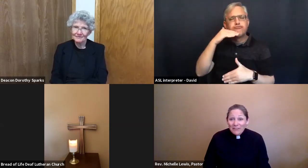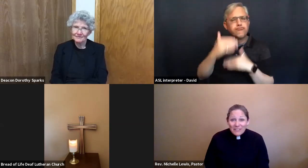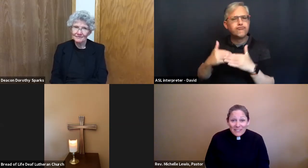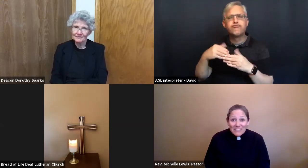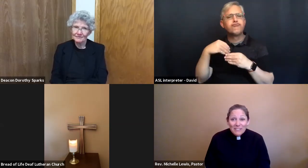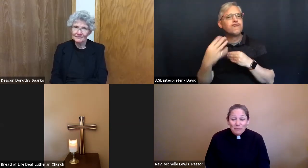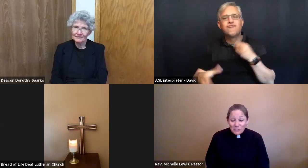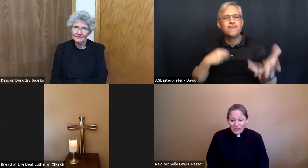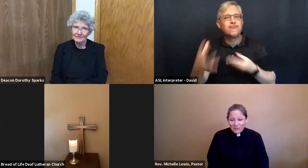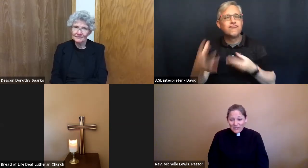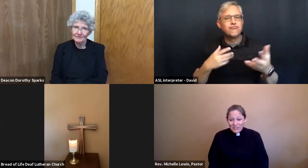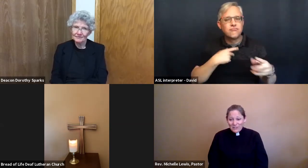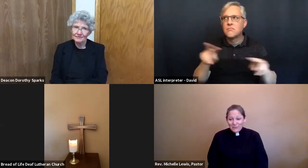us to be generous too